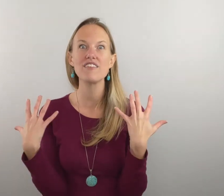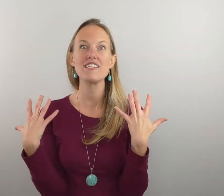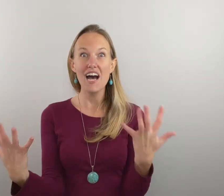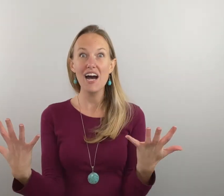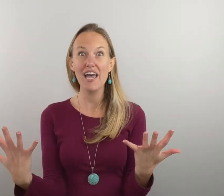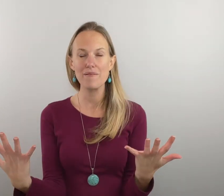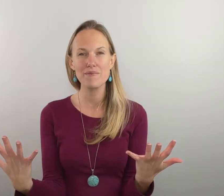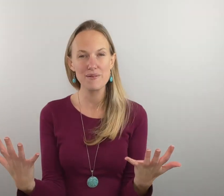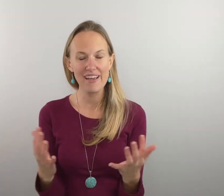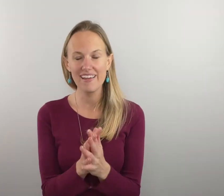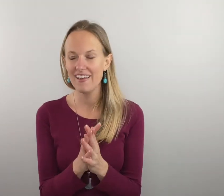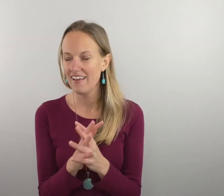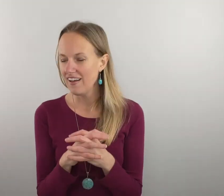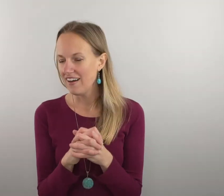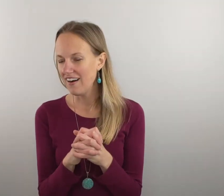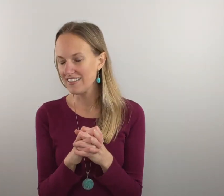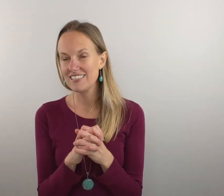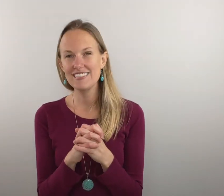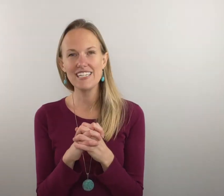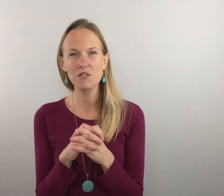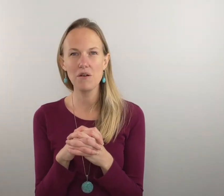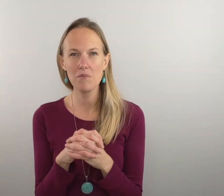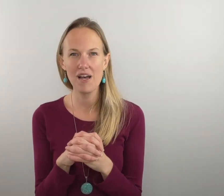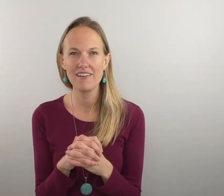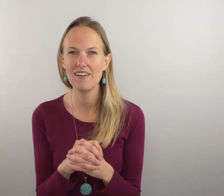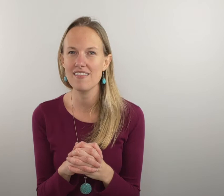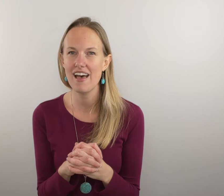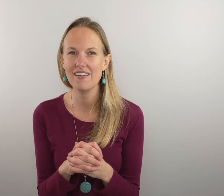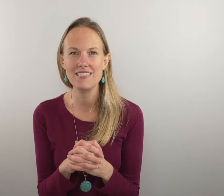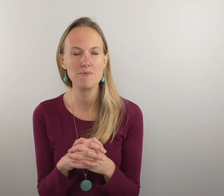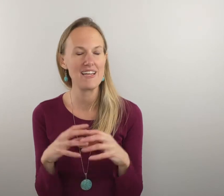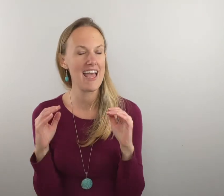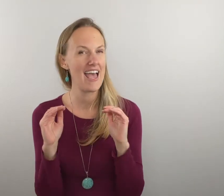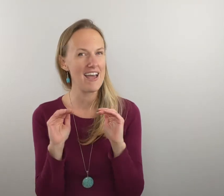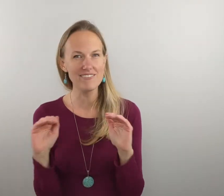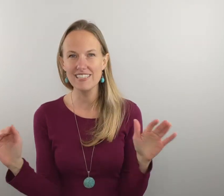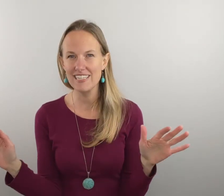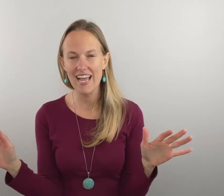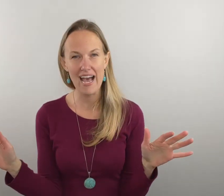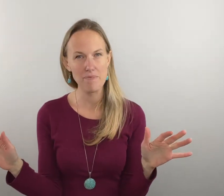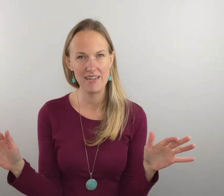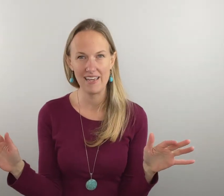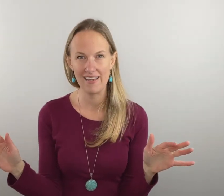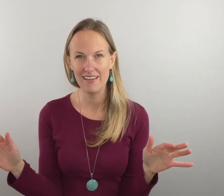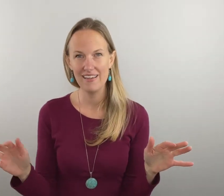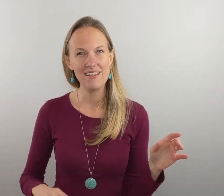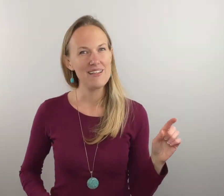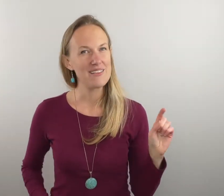the times, right? Just such a great reminder that despite everything happening, the